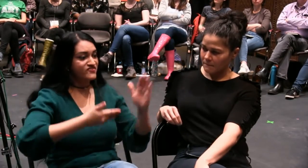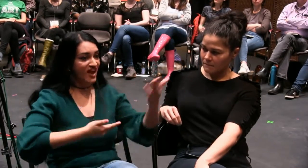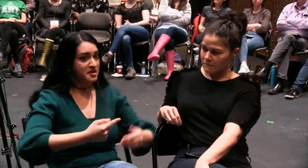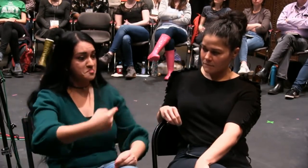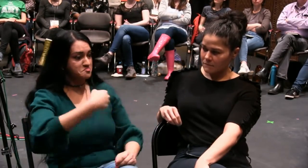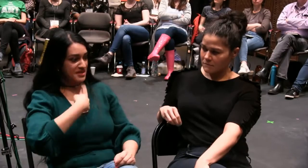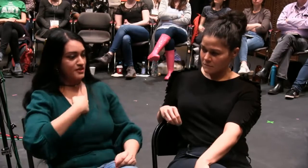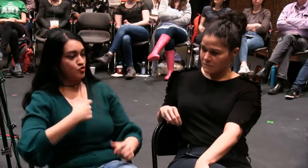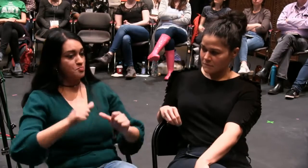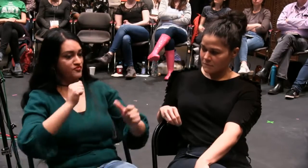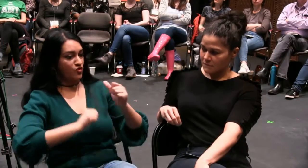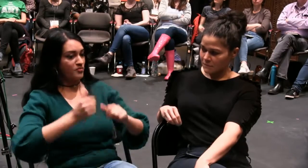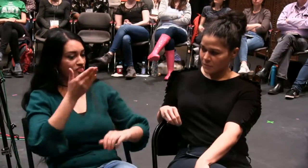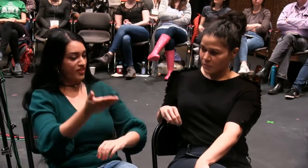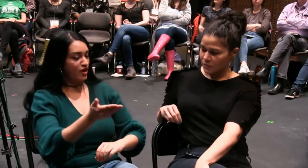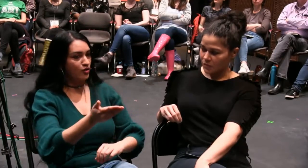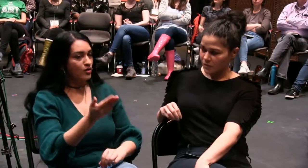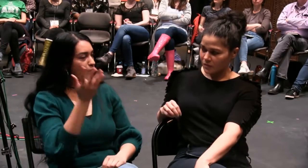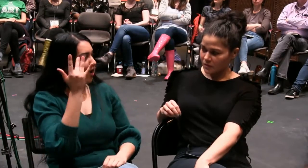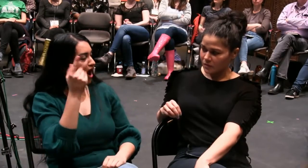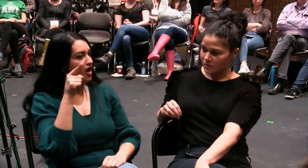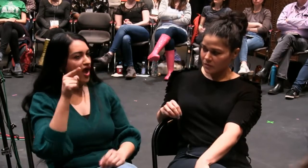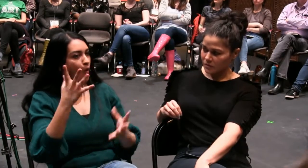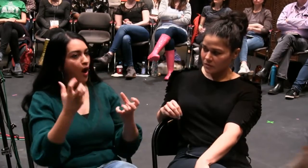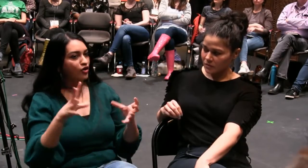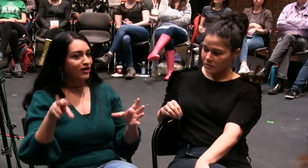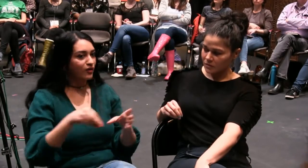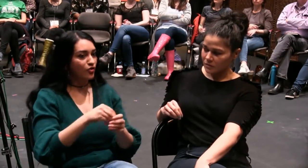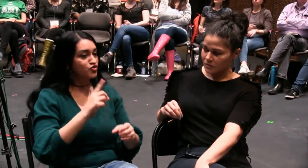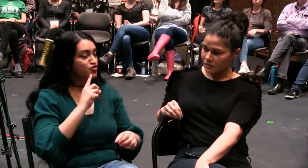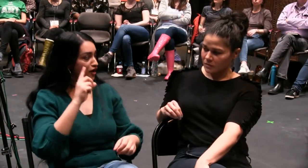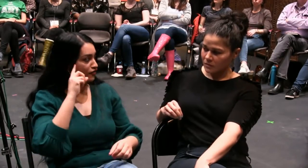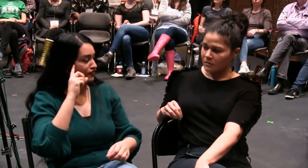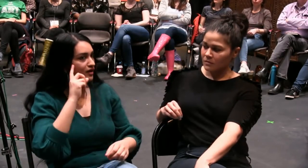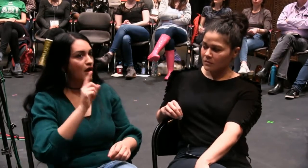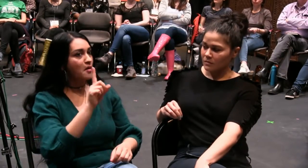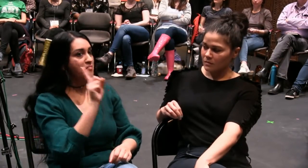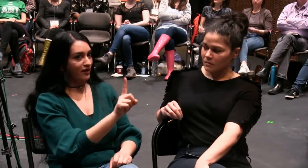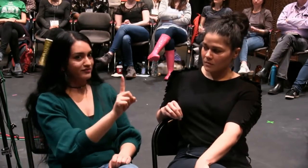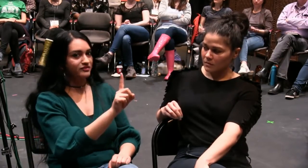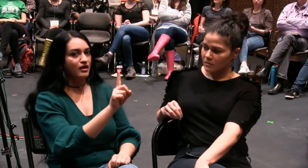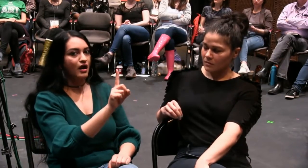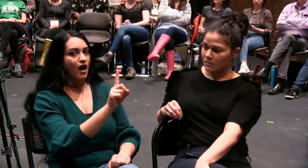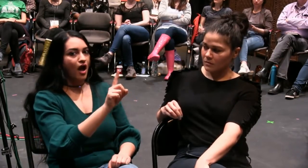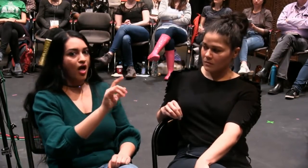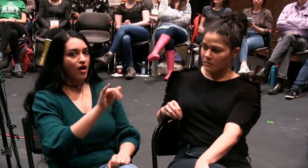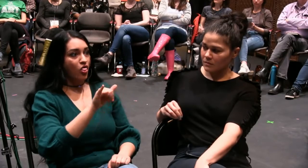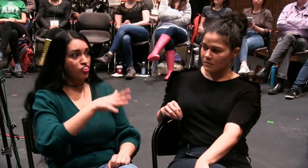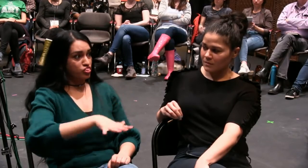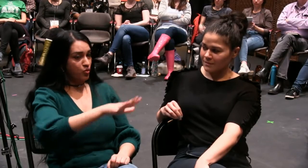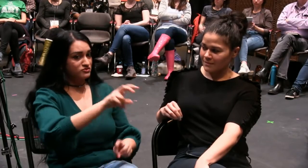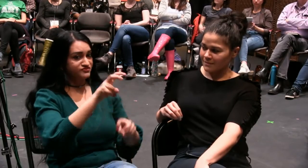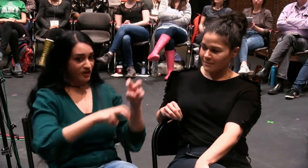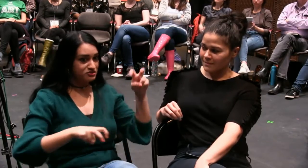And I've been invited to perform at festivals because they want to include deaf artists.